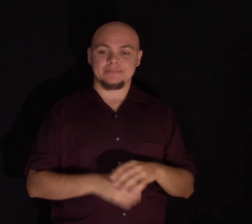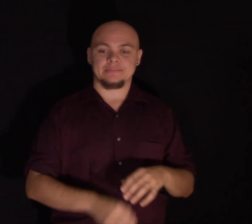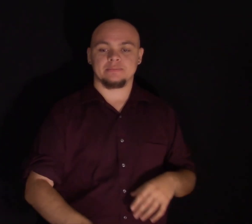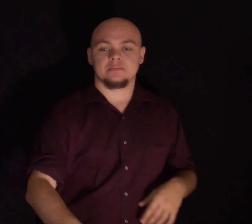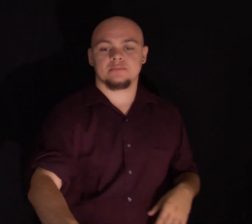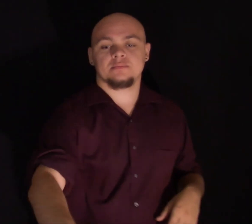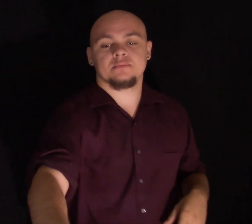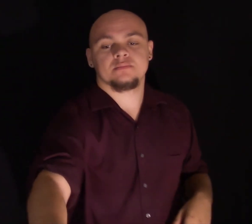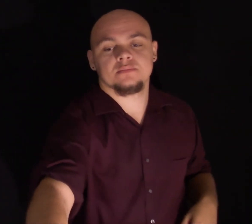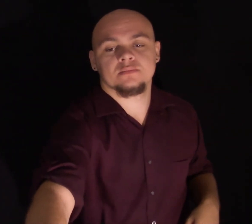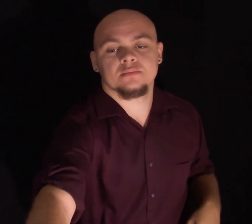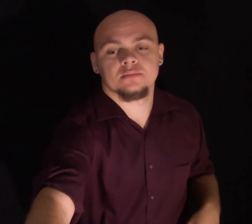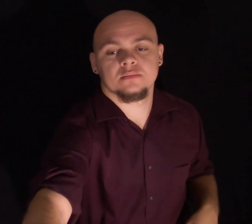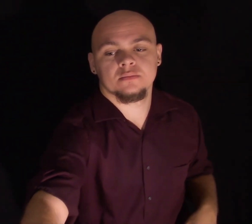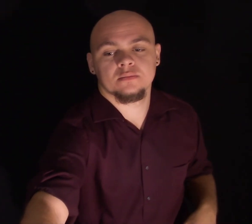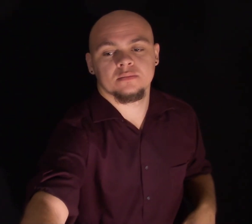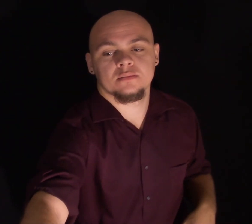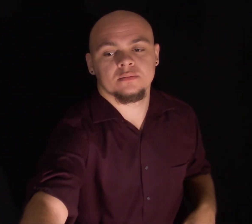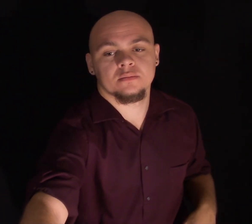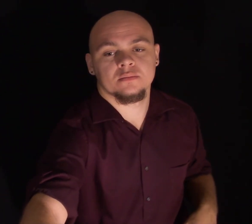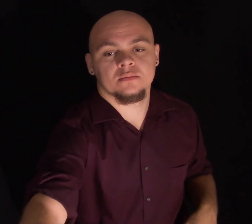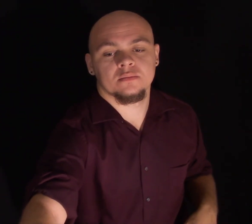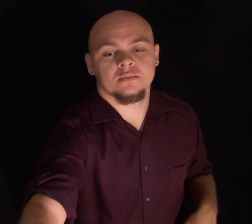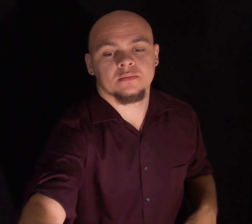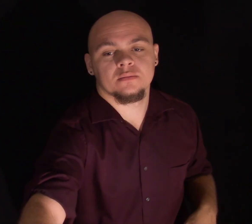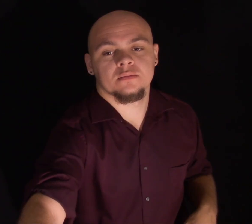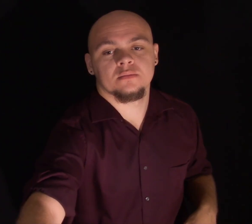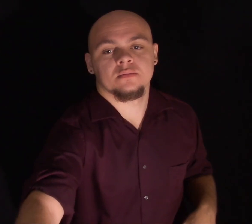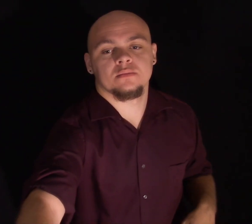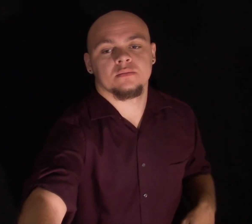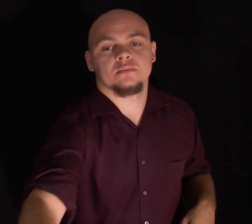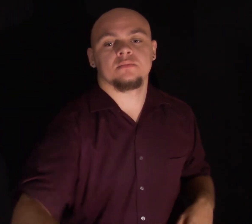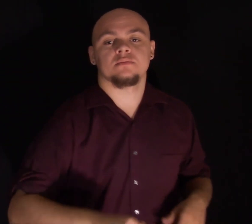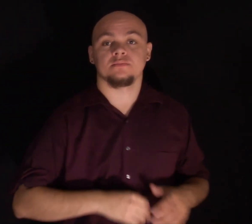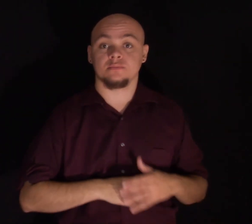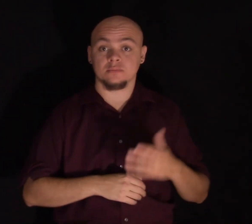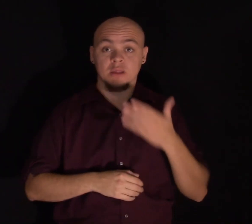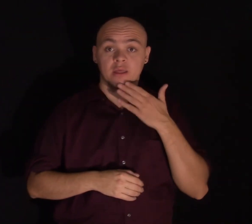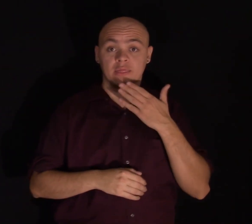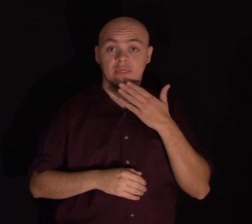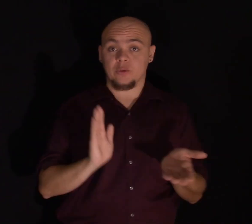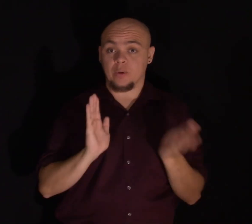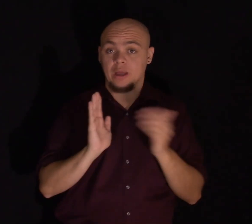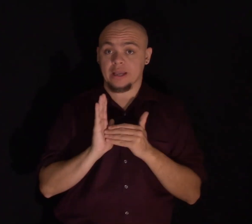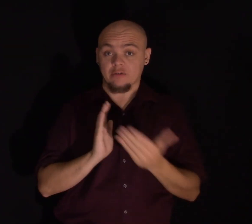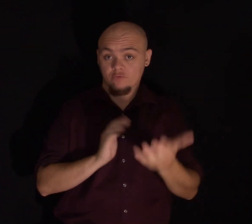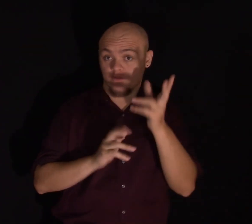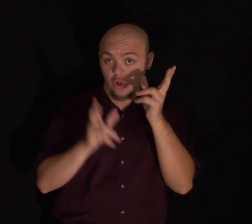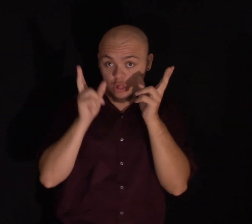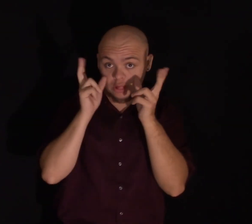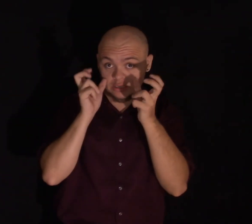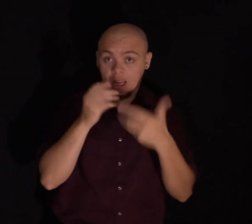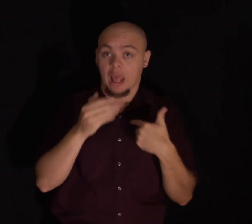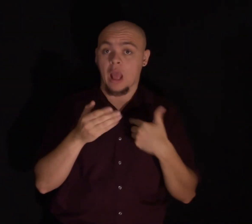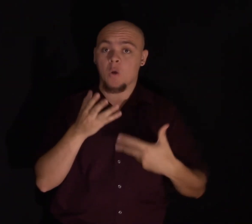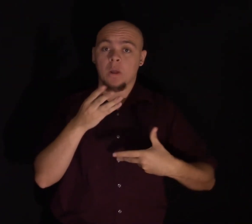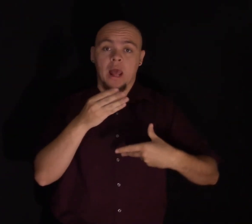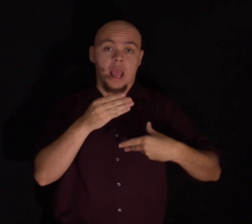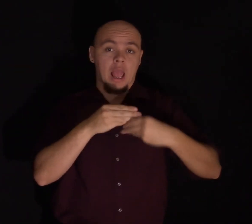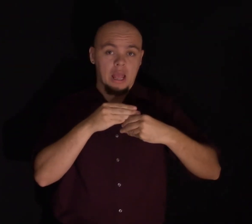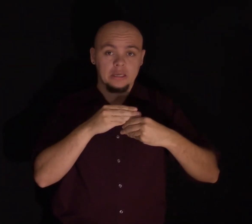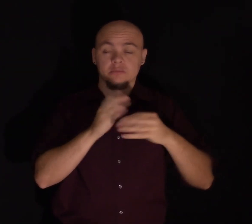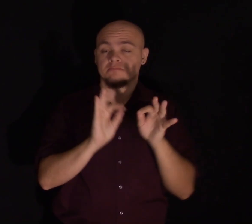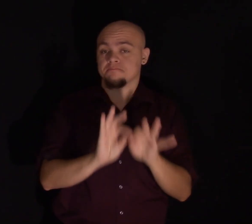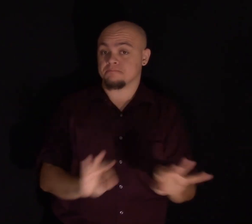Thanks again for listening to me. But I just want to add the